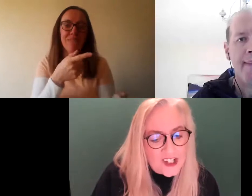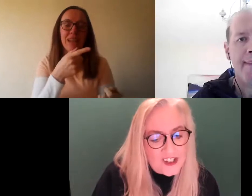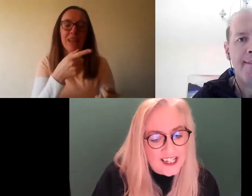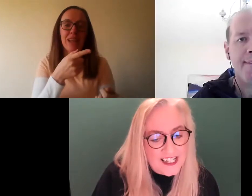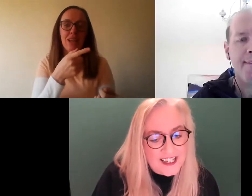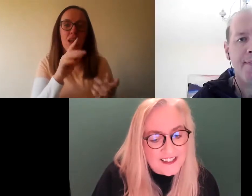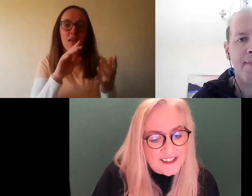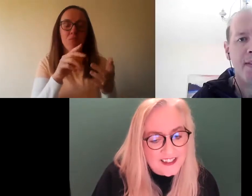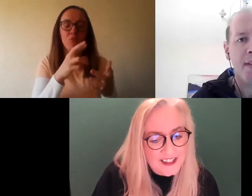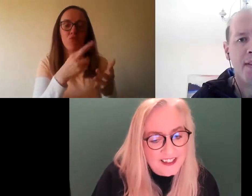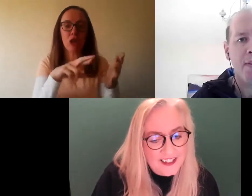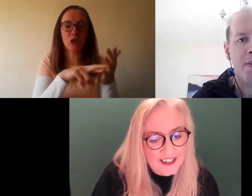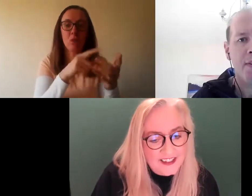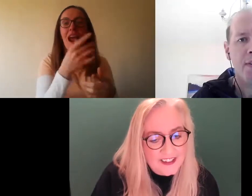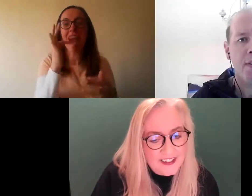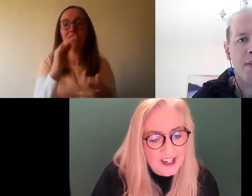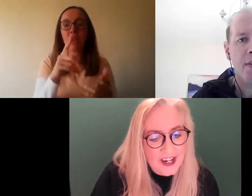me, the question is...